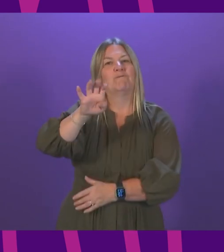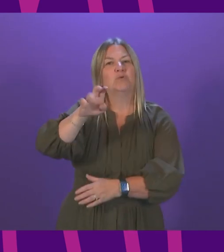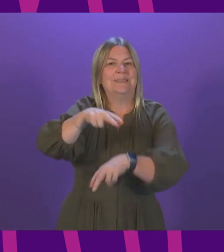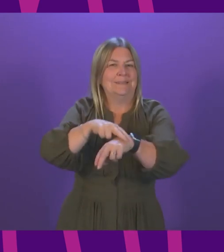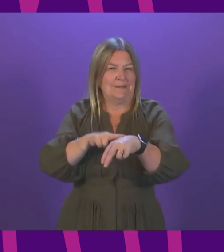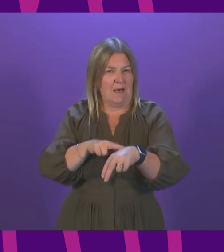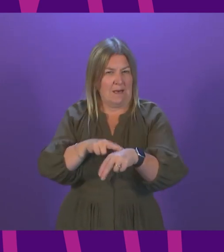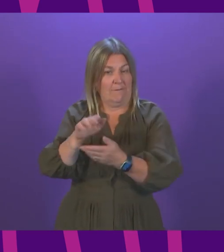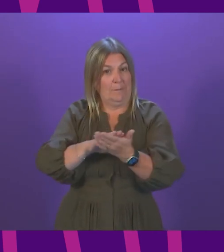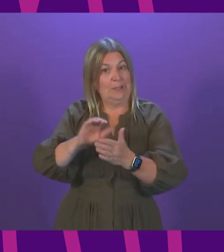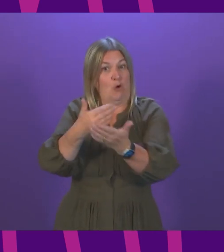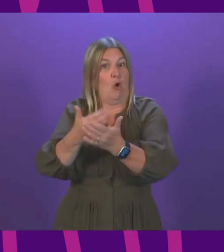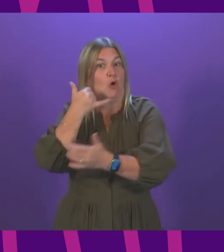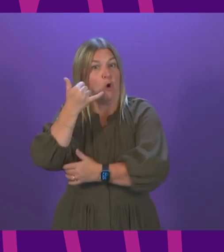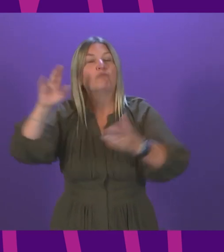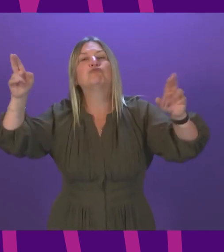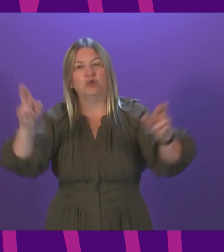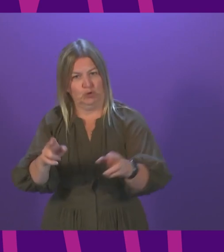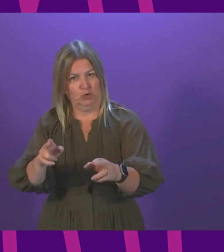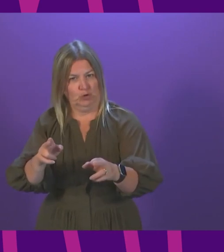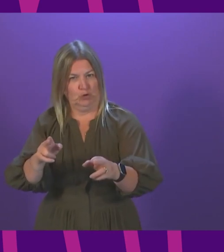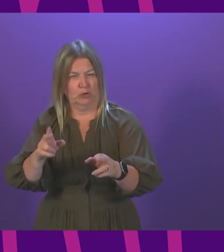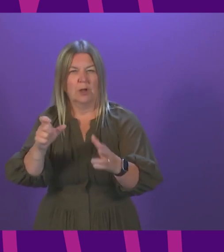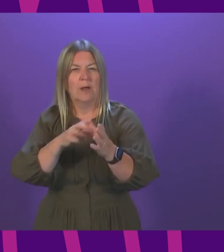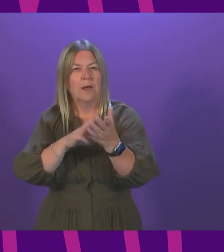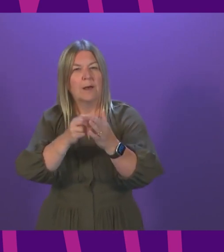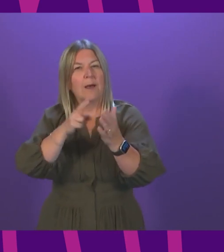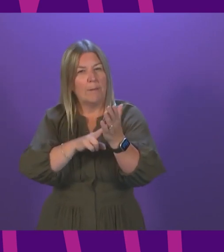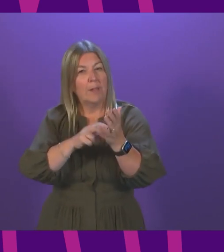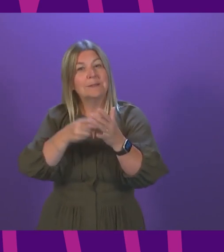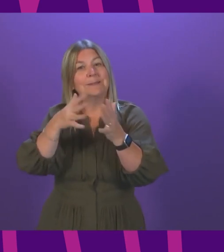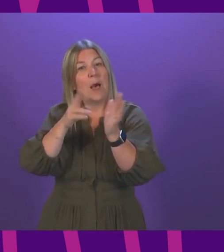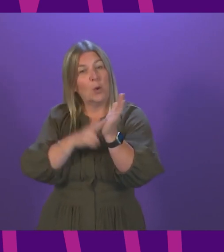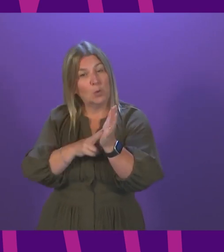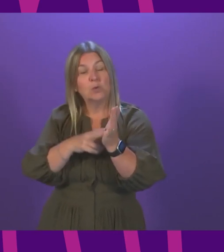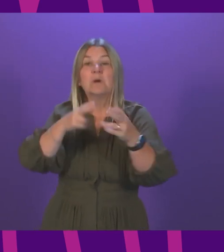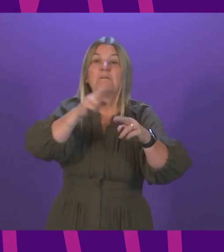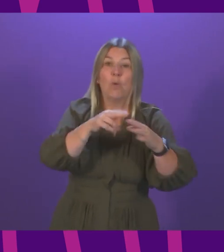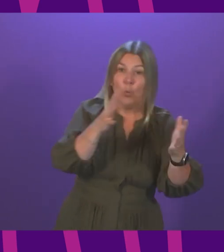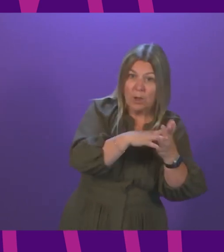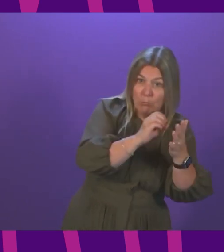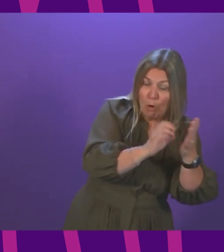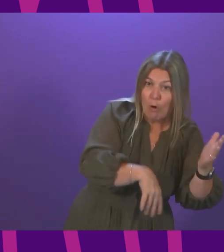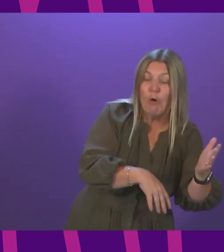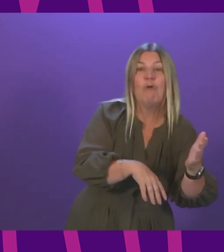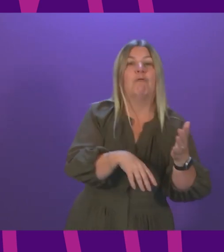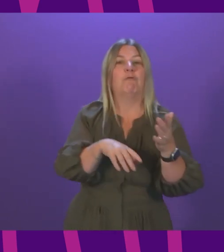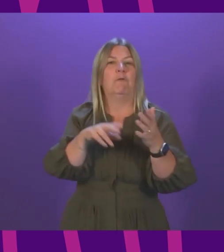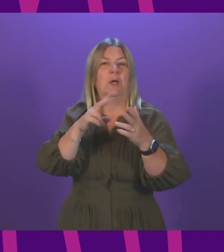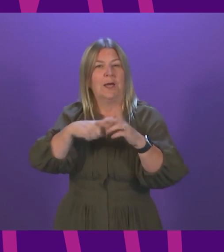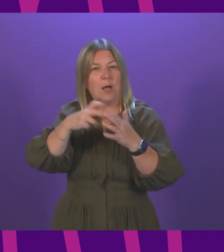on-call requirement reduced in Campbelltown and removed entirely in Fort William, Kirkwall and Broadford.